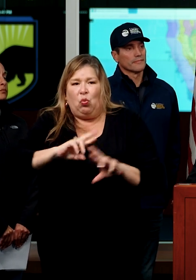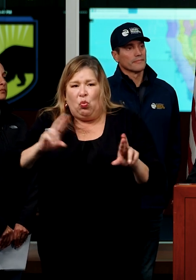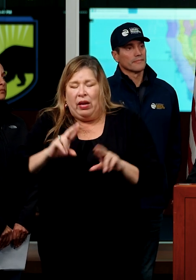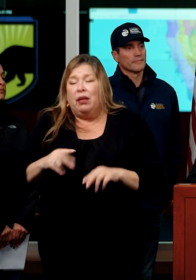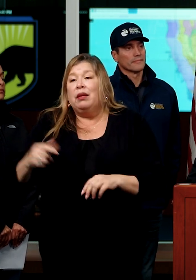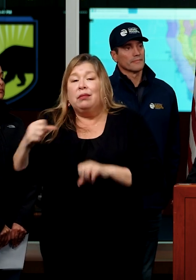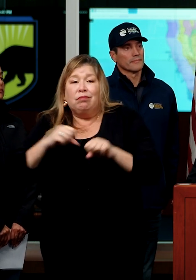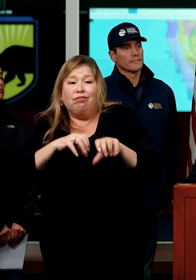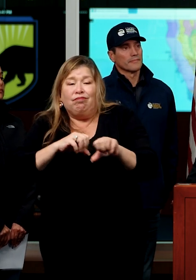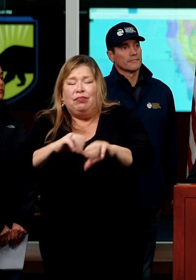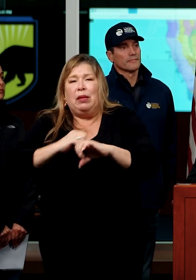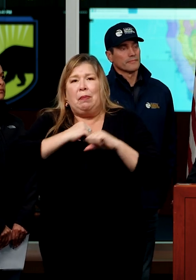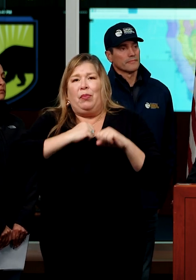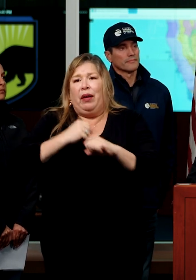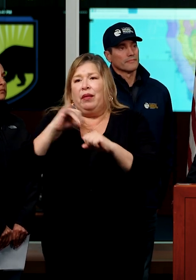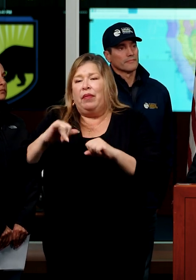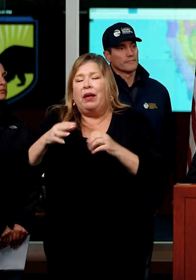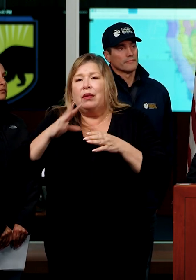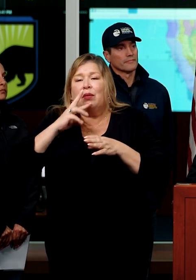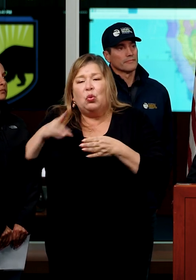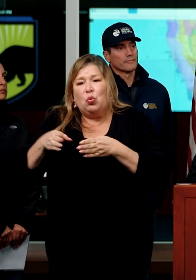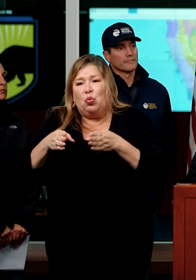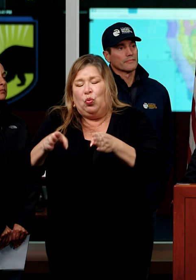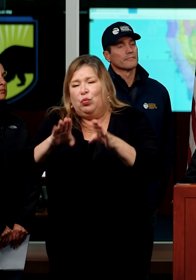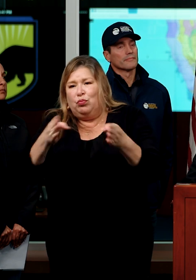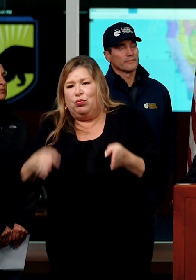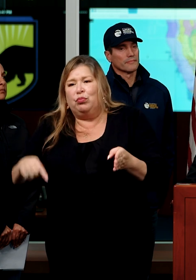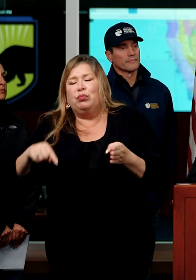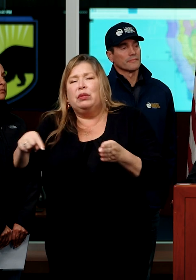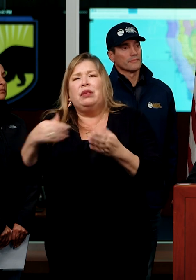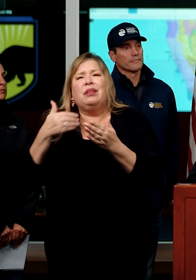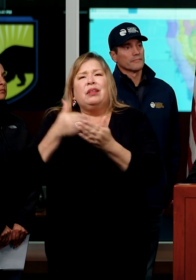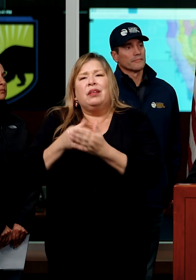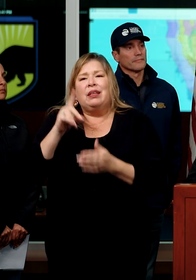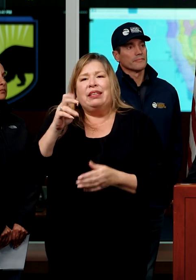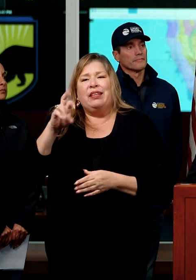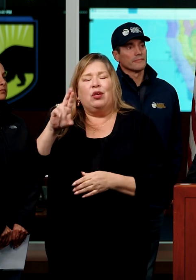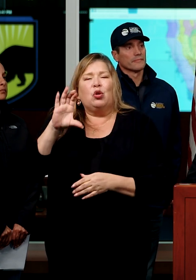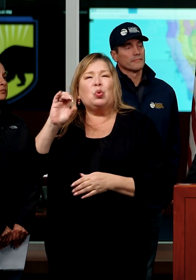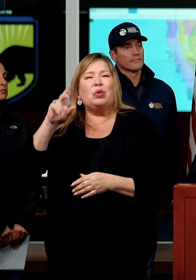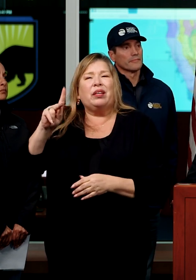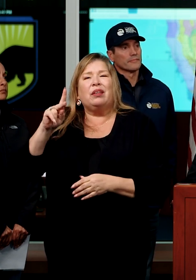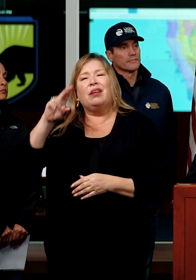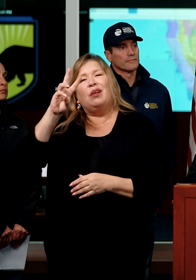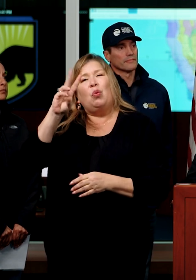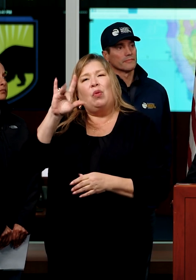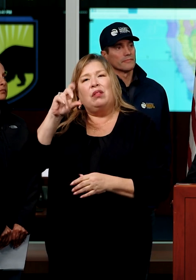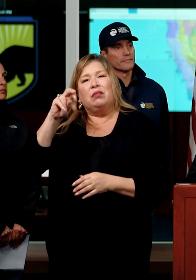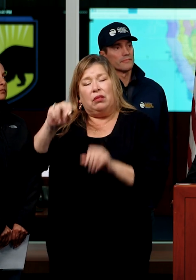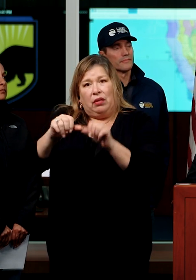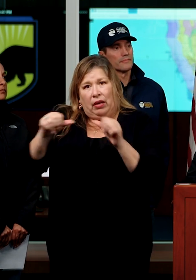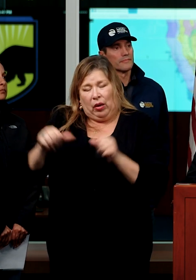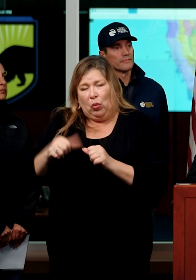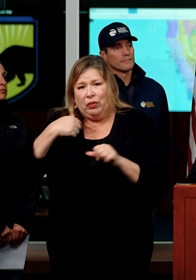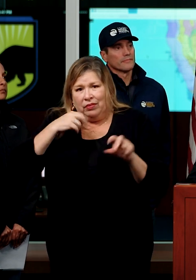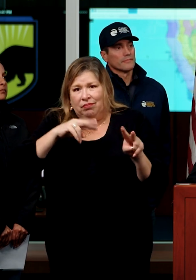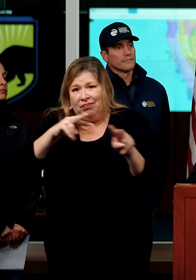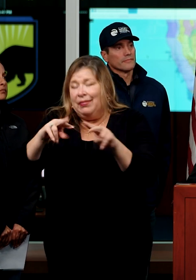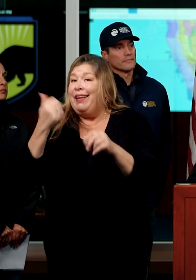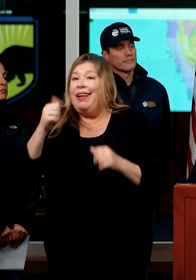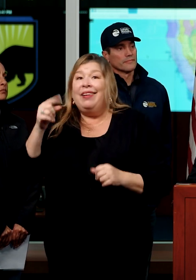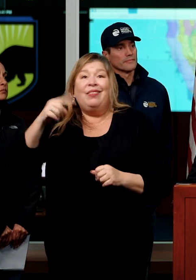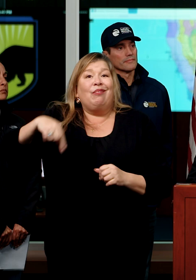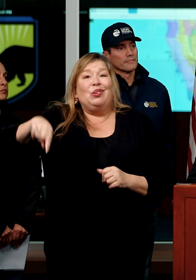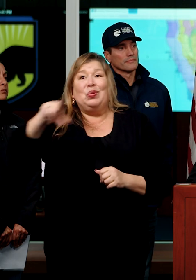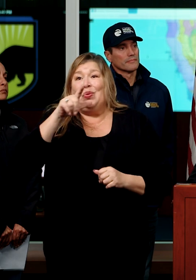of the levees near Deer Creek. We were down around the Wilton area, Consumas River, uh, seen a number of sites, uh, anyone that's traveled